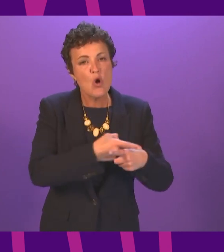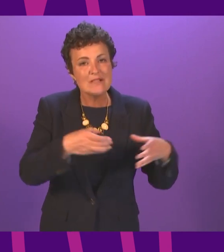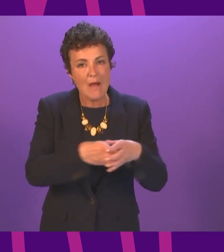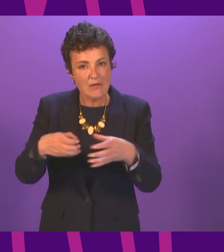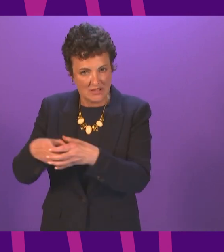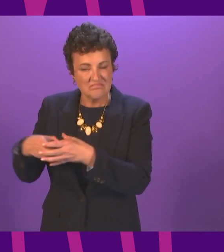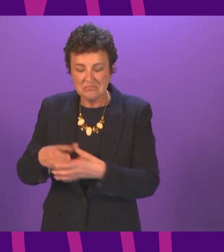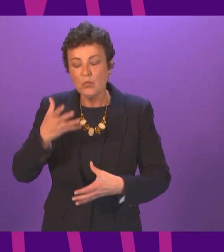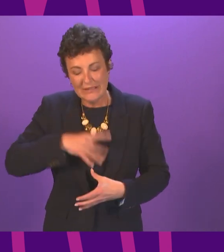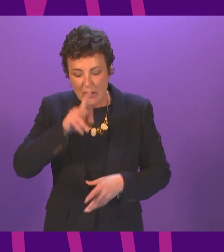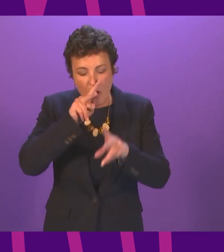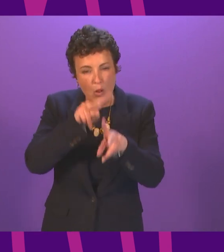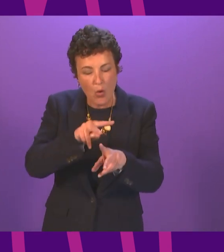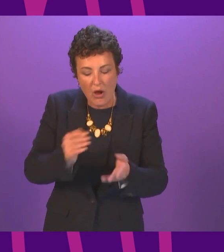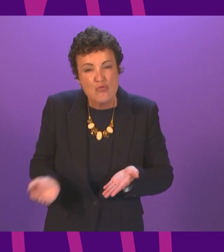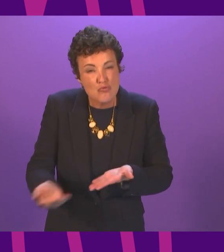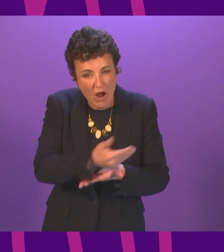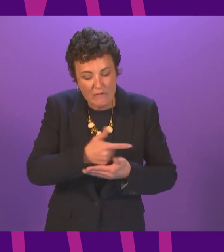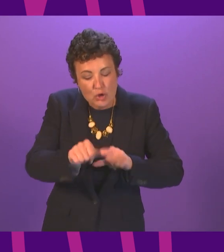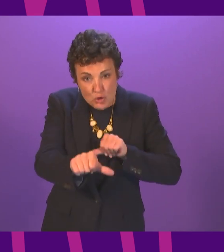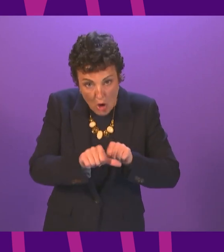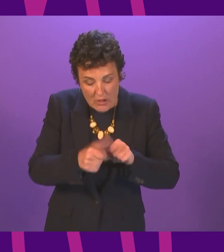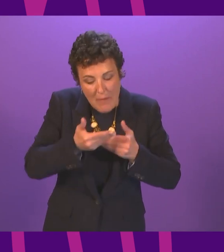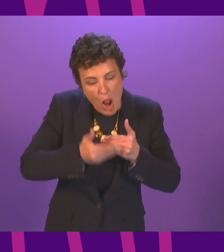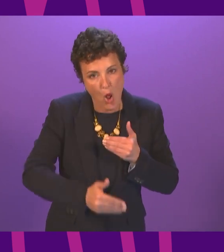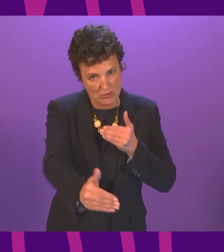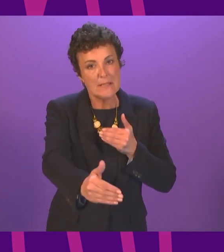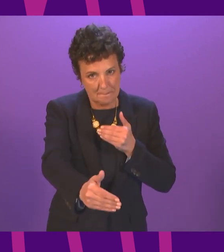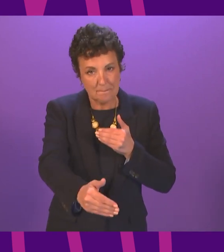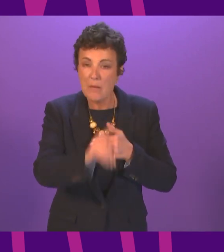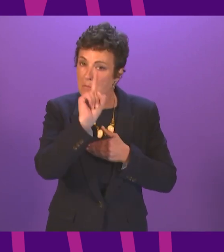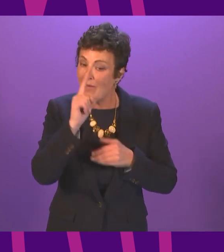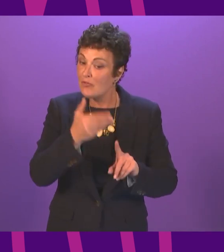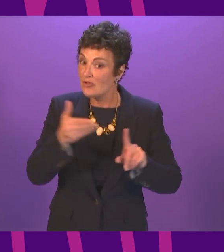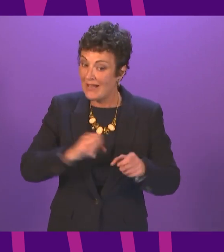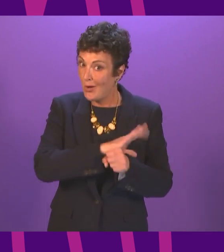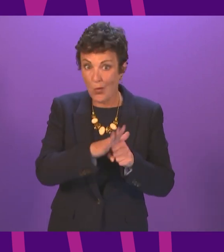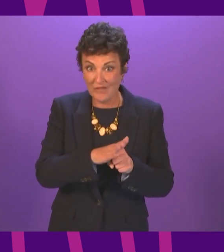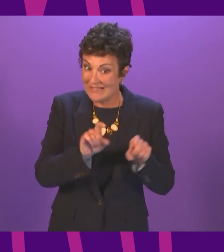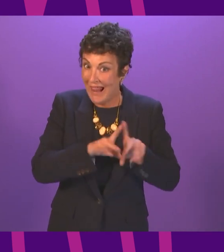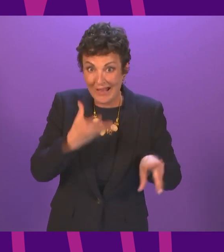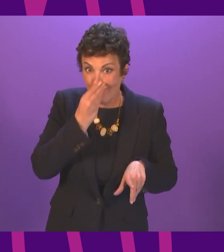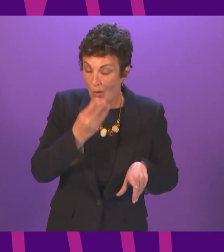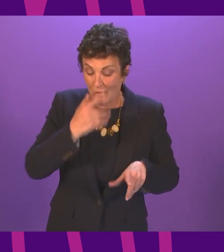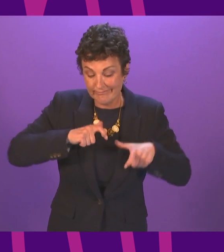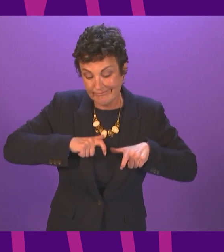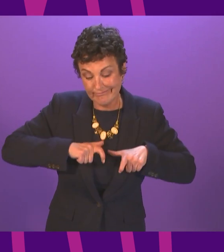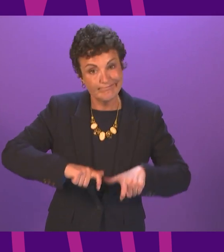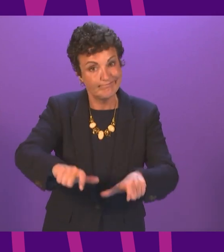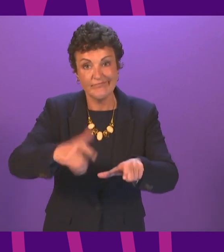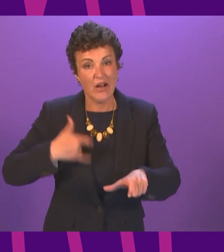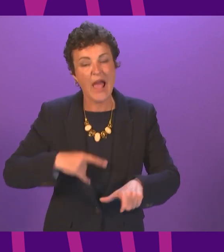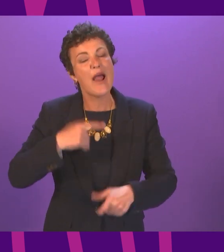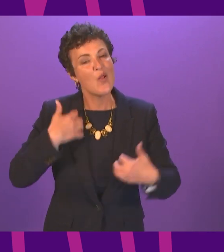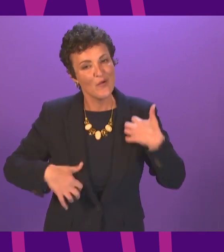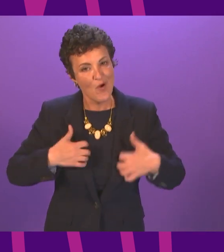look at recovery in the short and the long term and we need to recognise that Covid will still be with us and I look forward to making